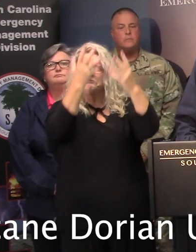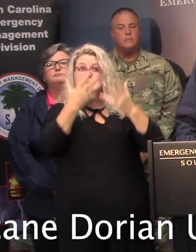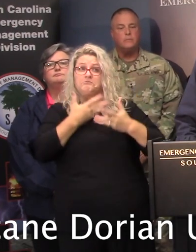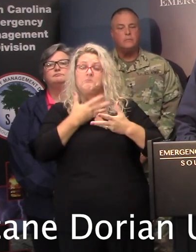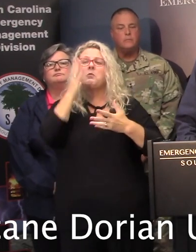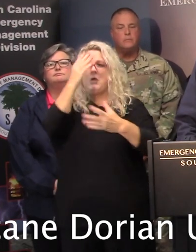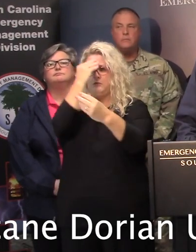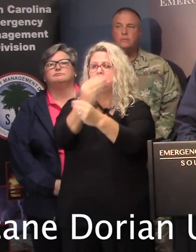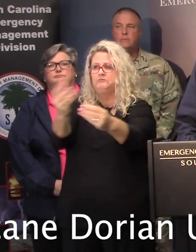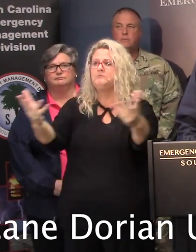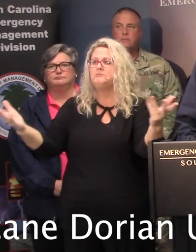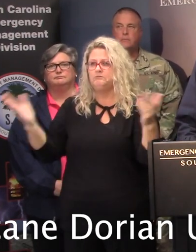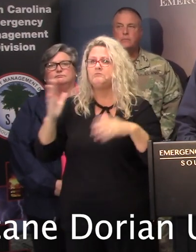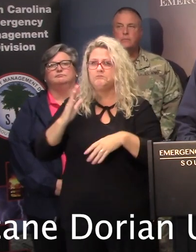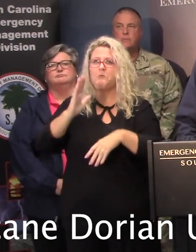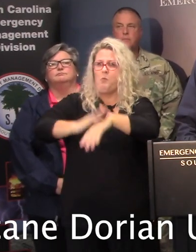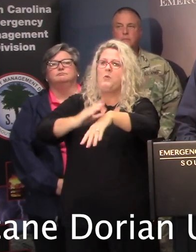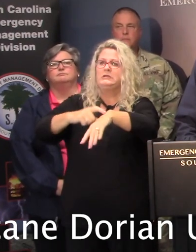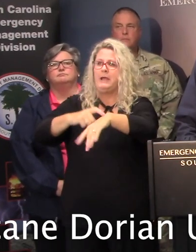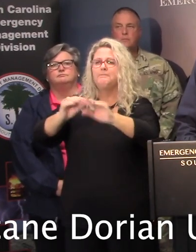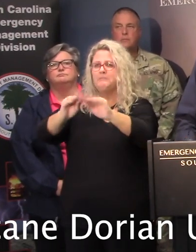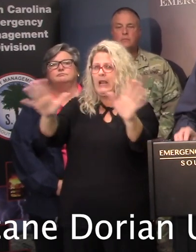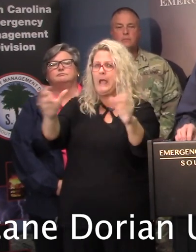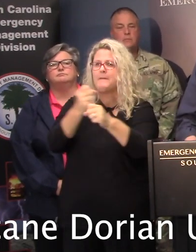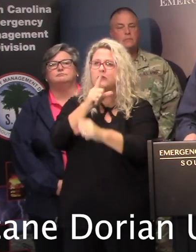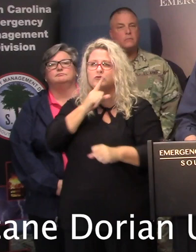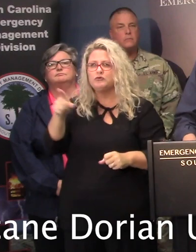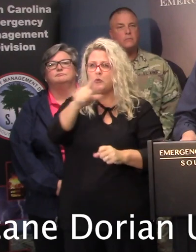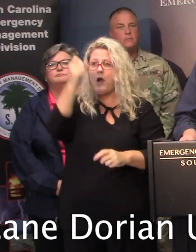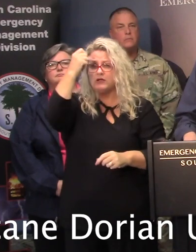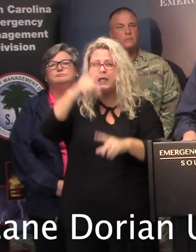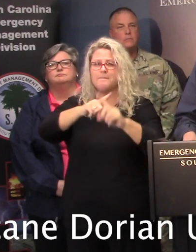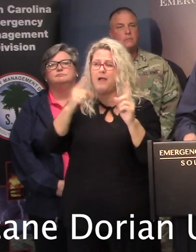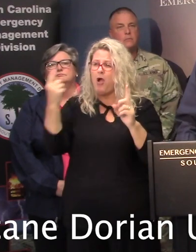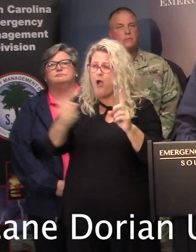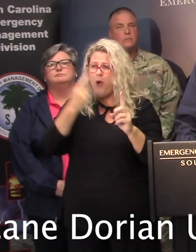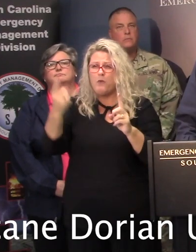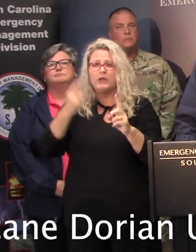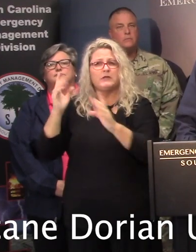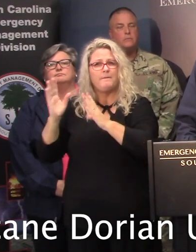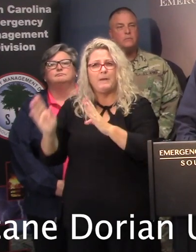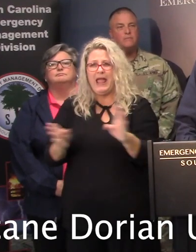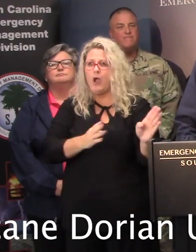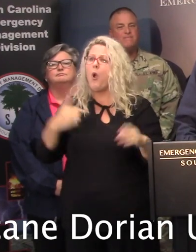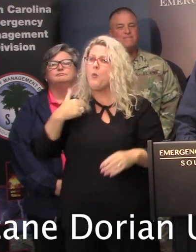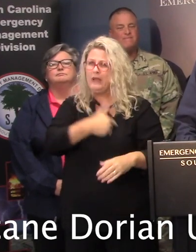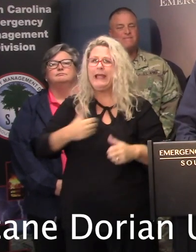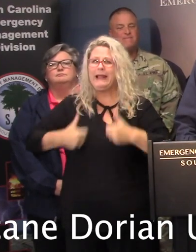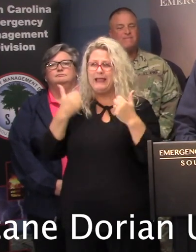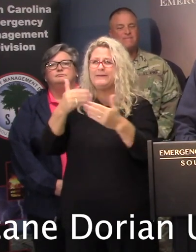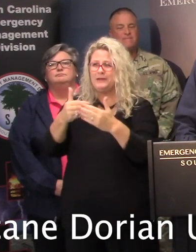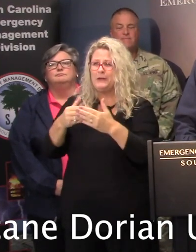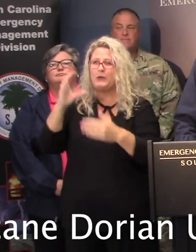relay it out and do so in a fashion that's clear and easy to understand. But always, you must be prepared. We live on the coast, so we